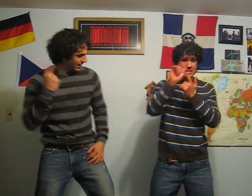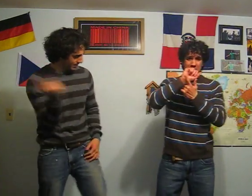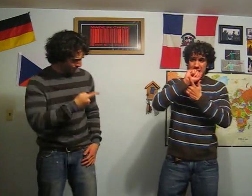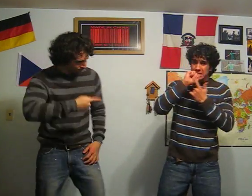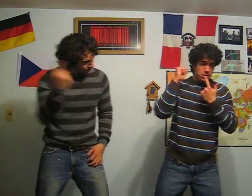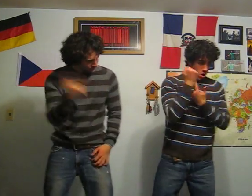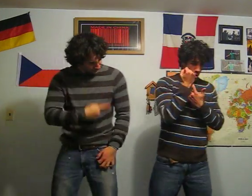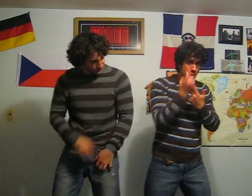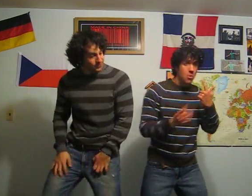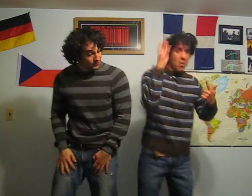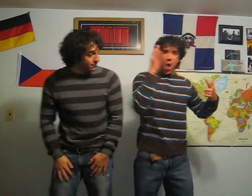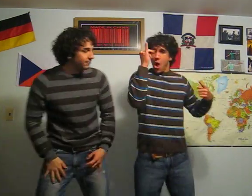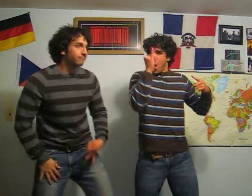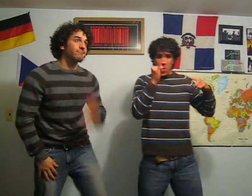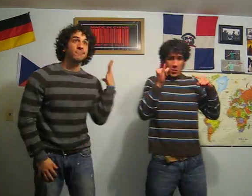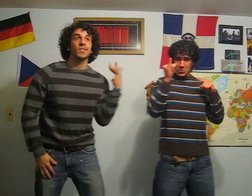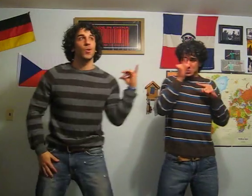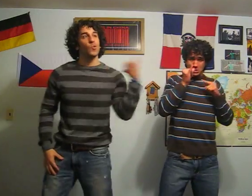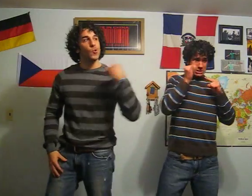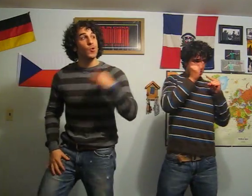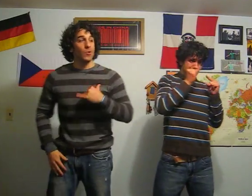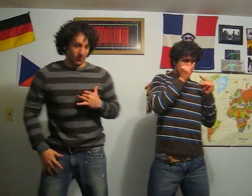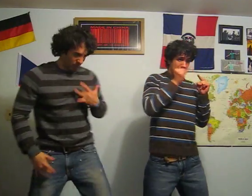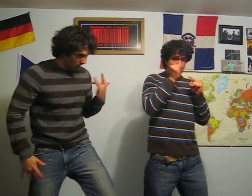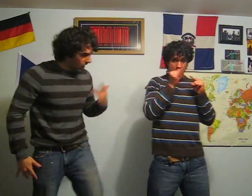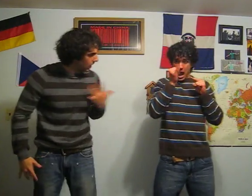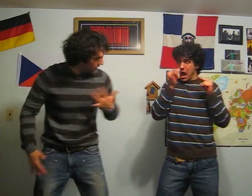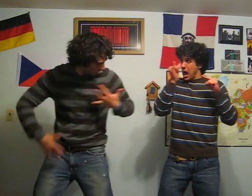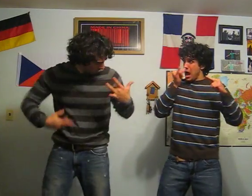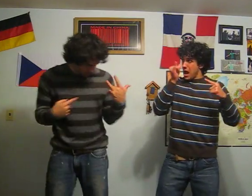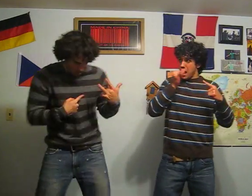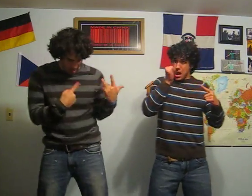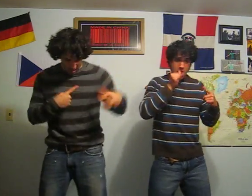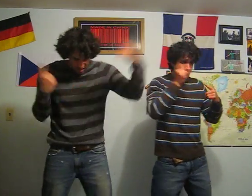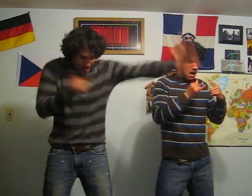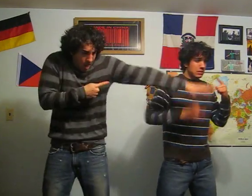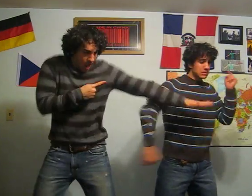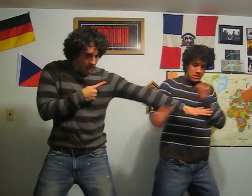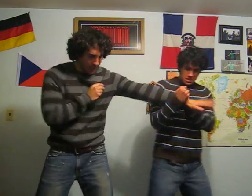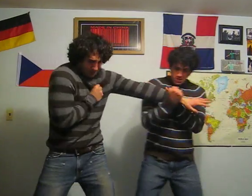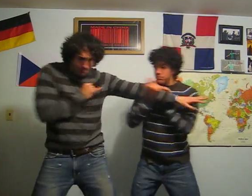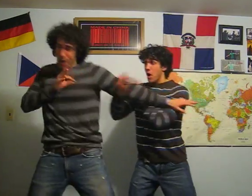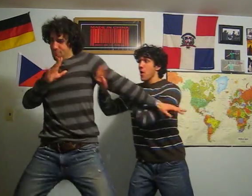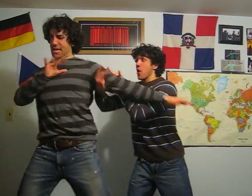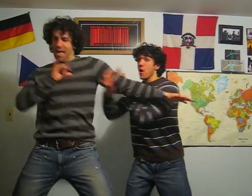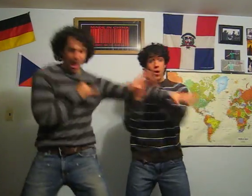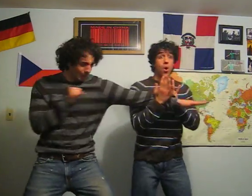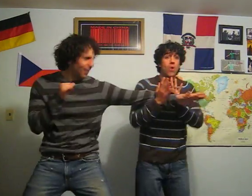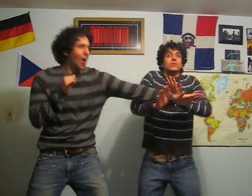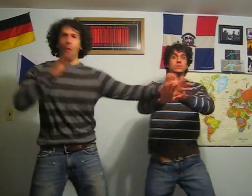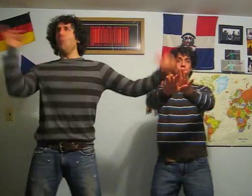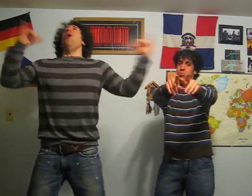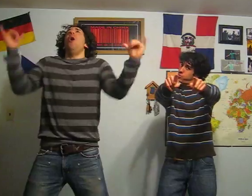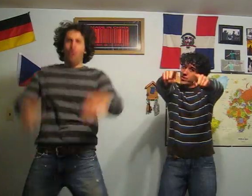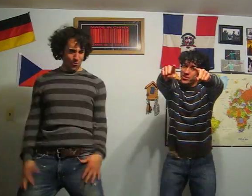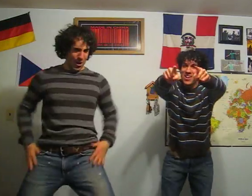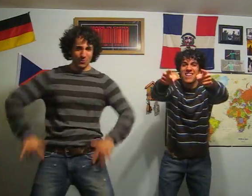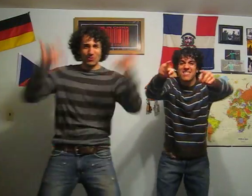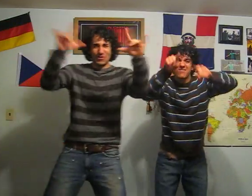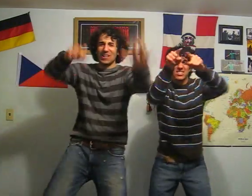I'm you make you're a crack, Because I'm burning up, burning up with